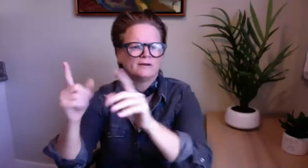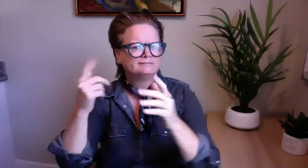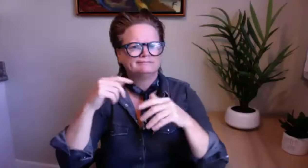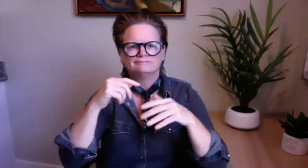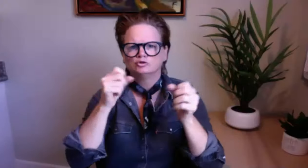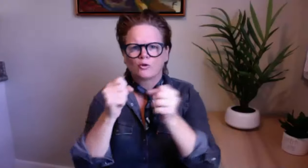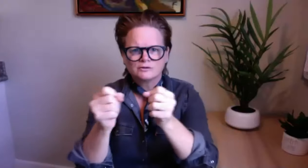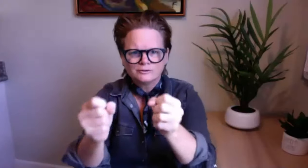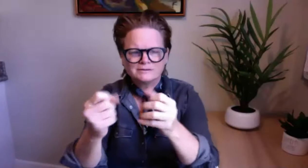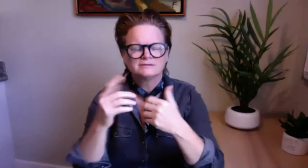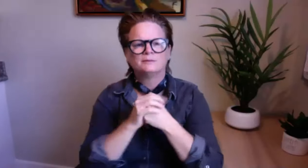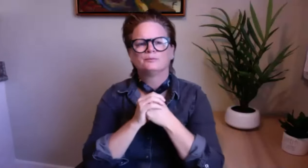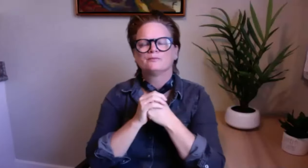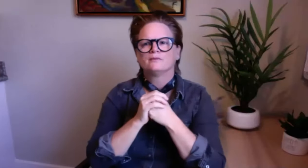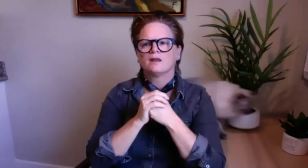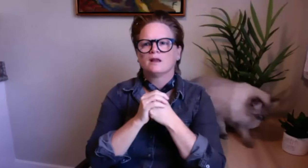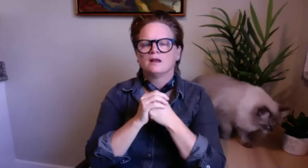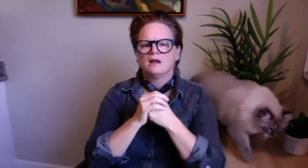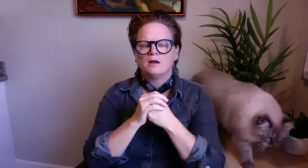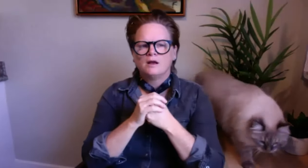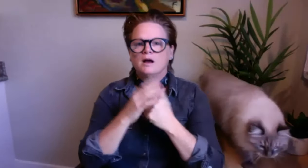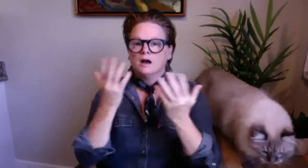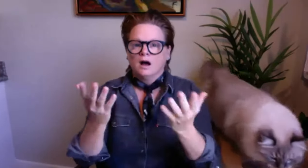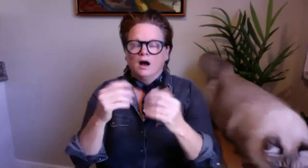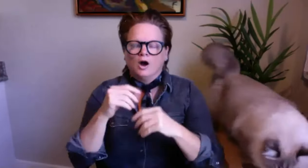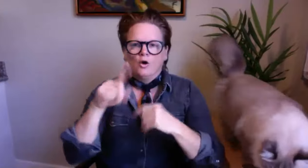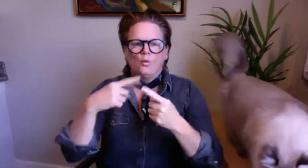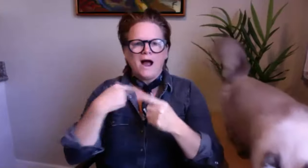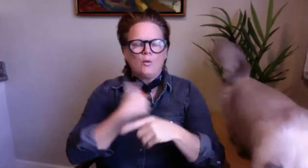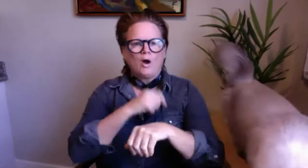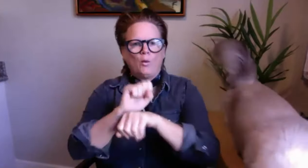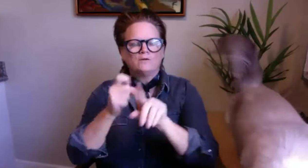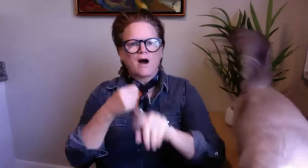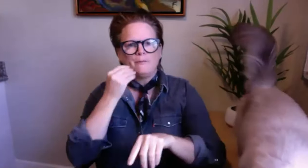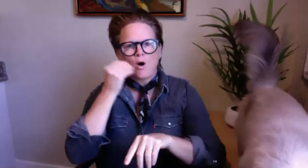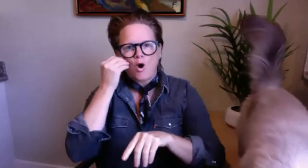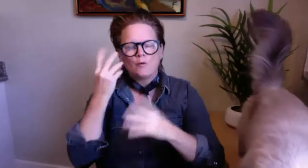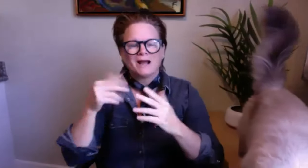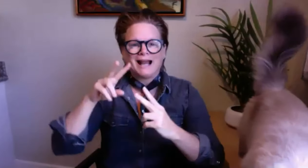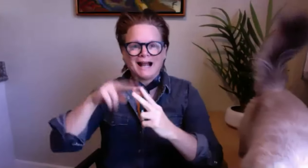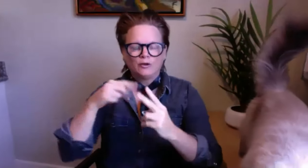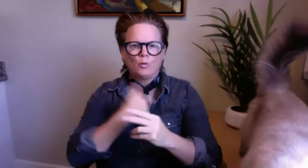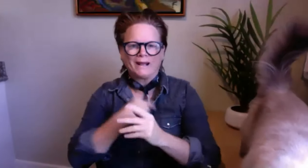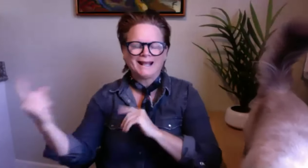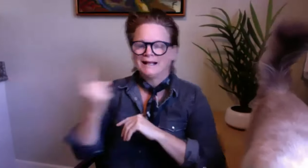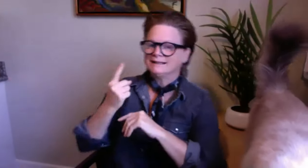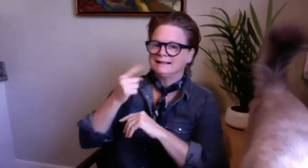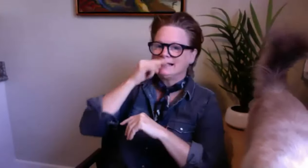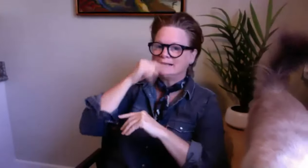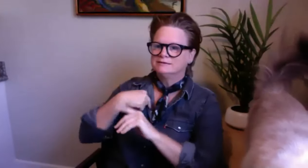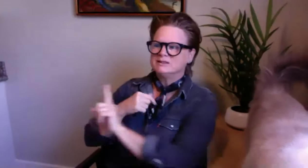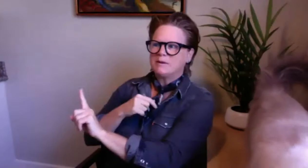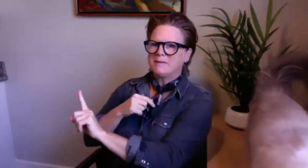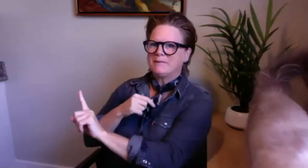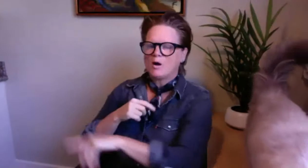community and it ties very nicely into what david is going to talk about in terms of the literacy strategies especially